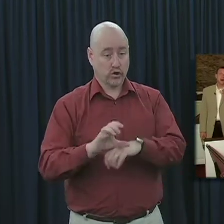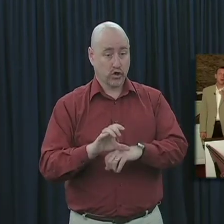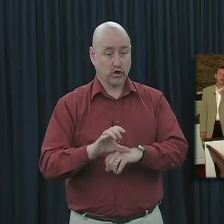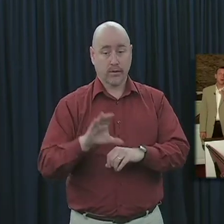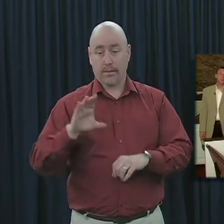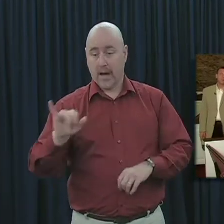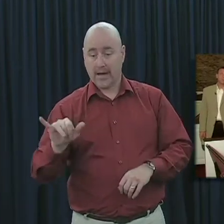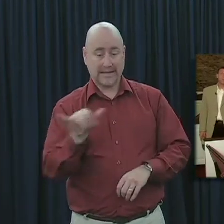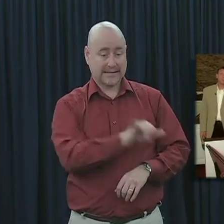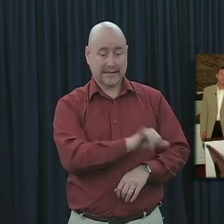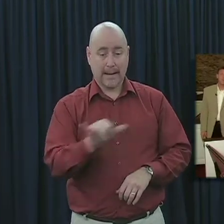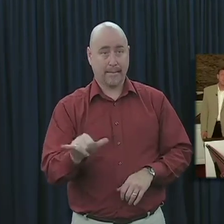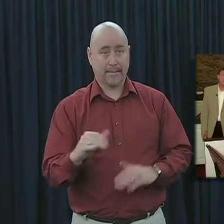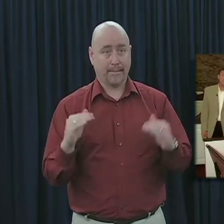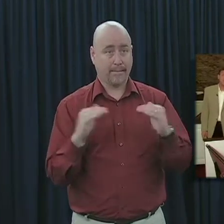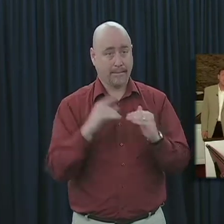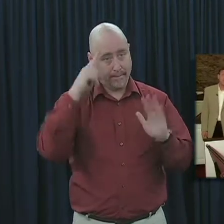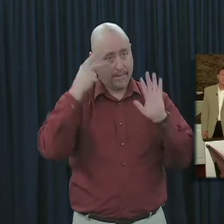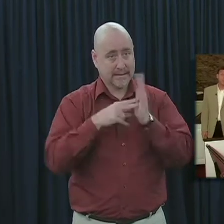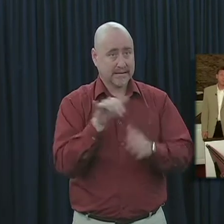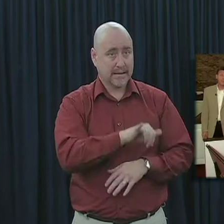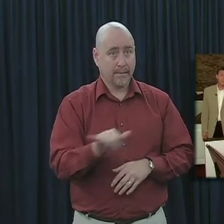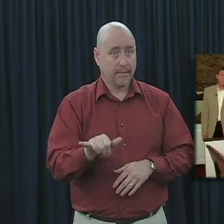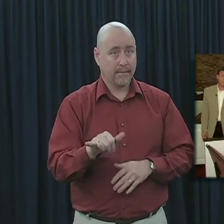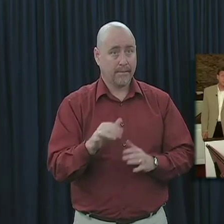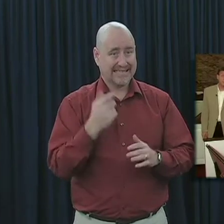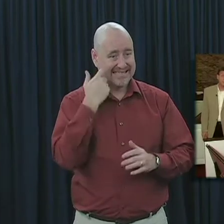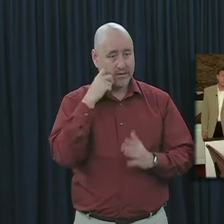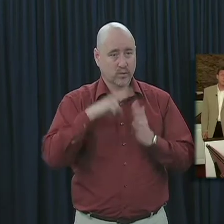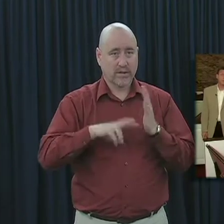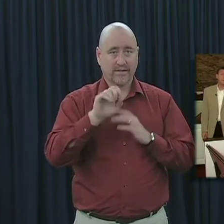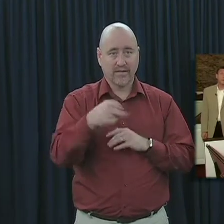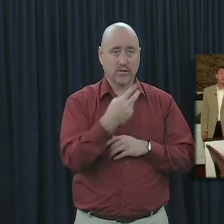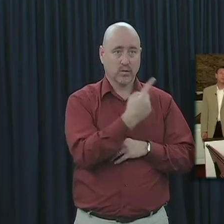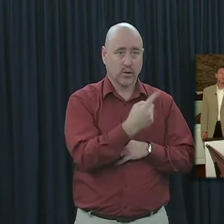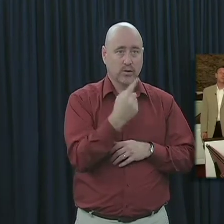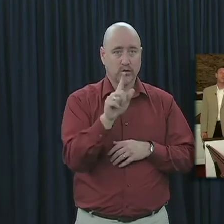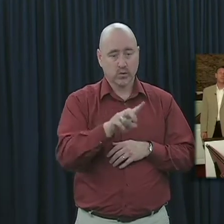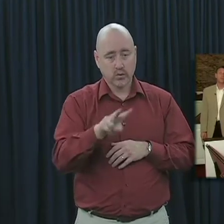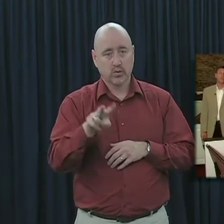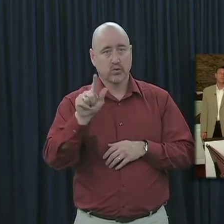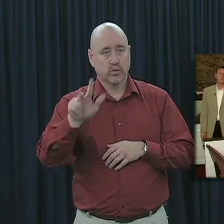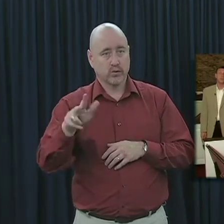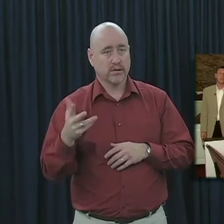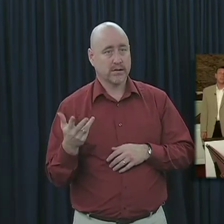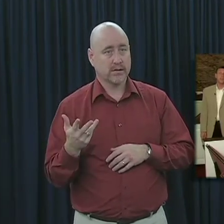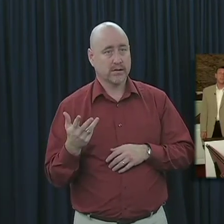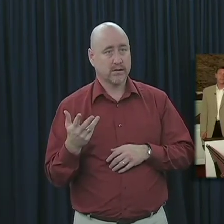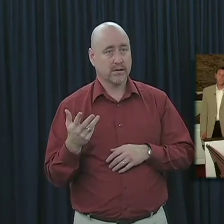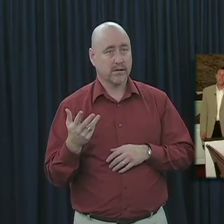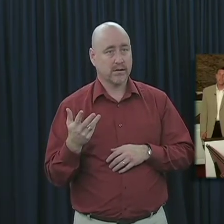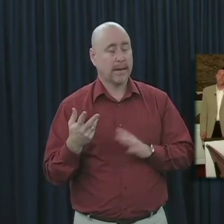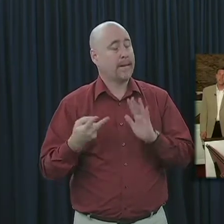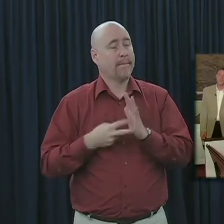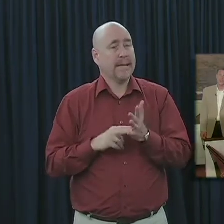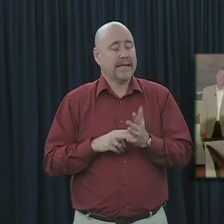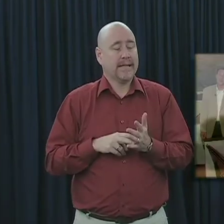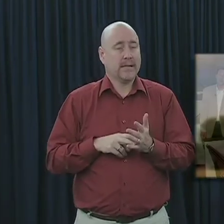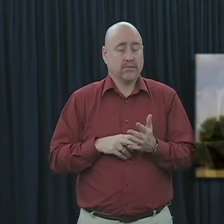and the body are equal to the same thing as revealed in Ephesians chapter 1, 22 through 23, it must be understood